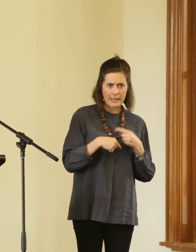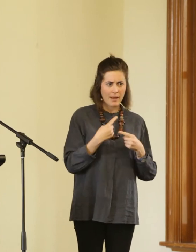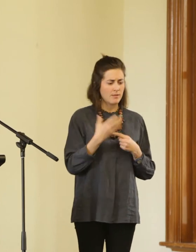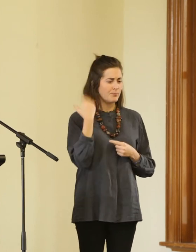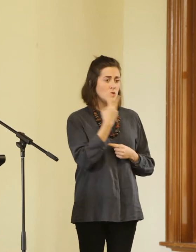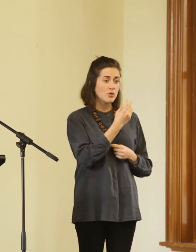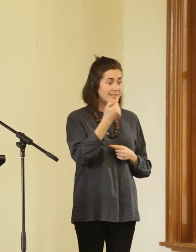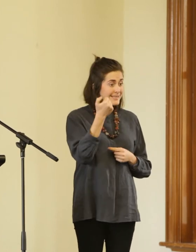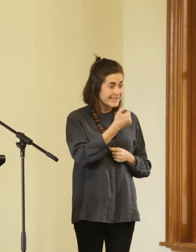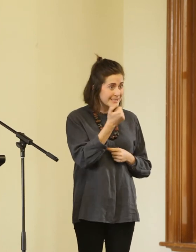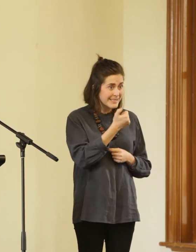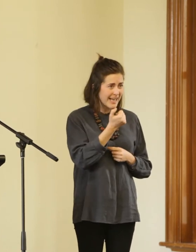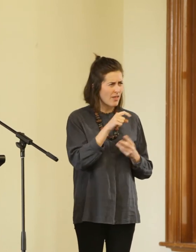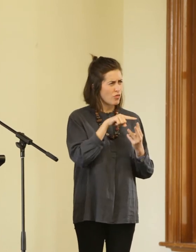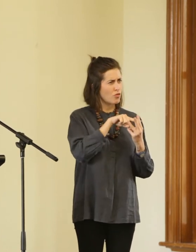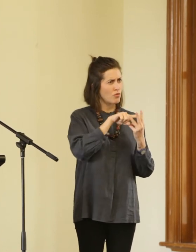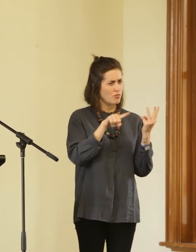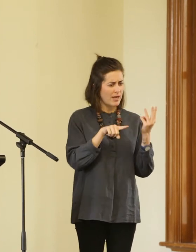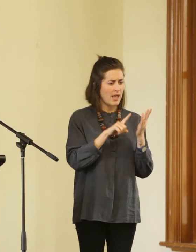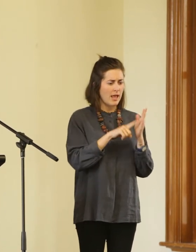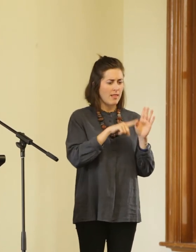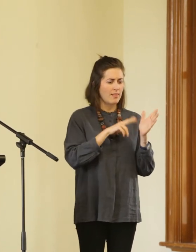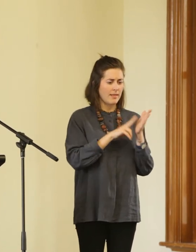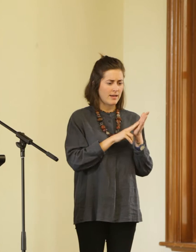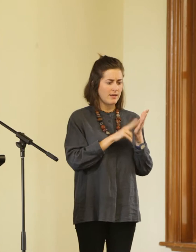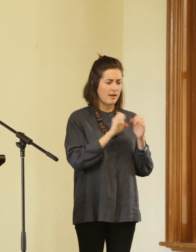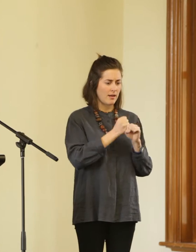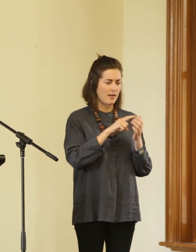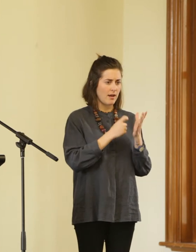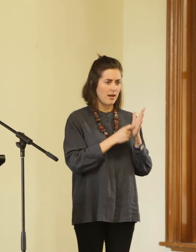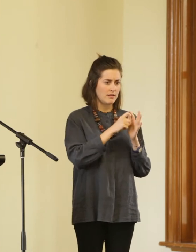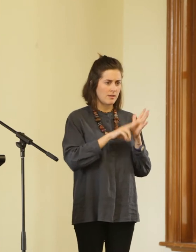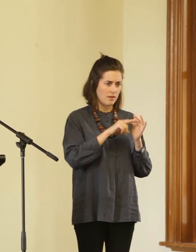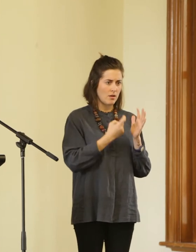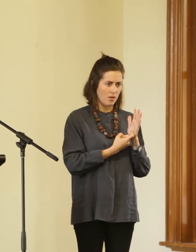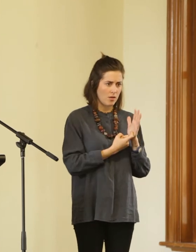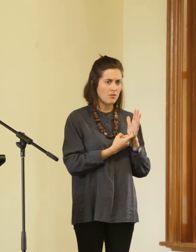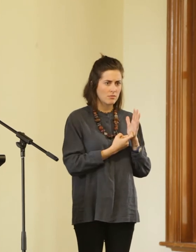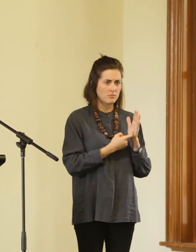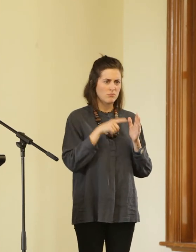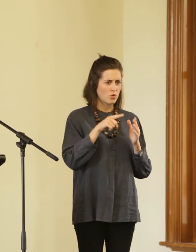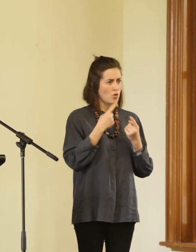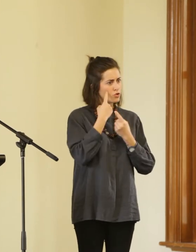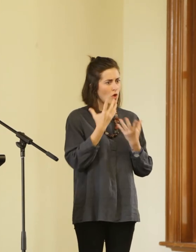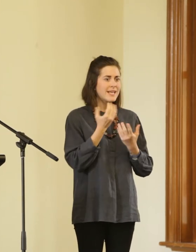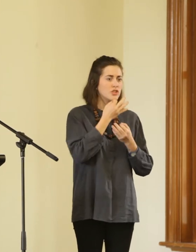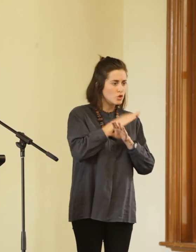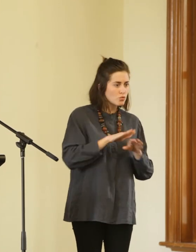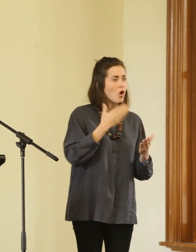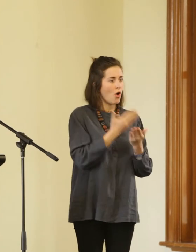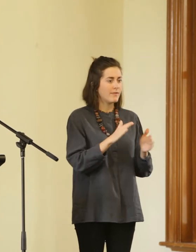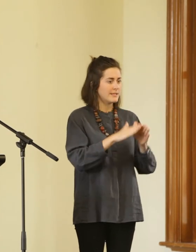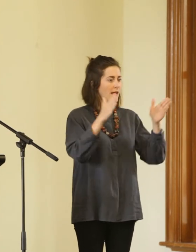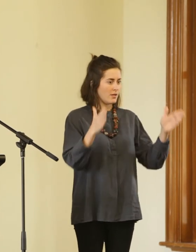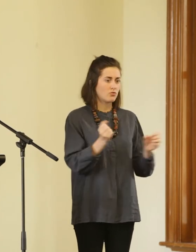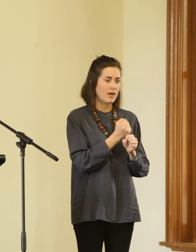2016, three of Lynn Gardner's top ten theatre shows for the Guardian UK were these shows that had children on stage